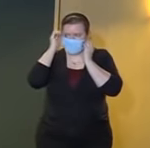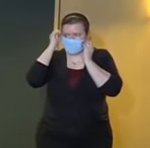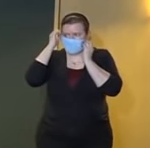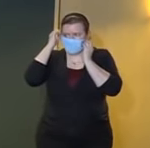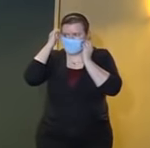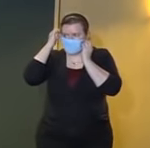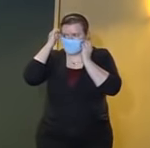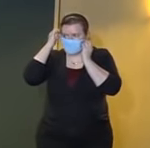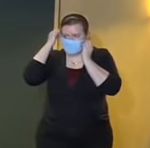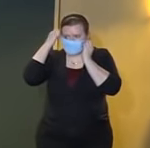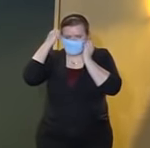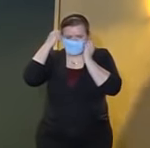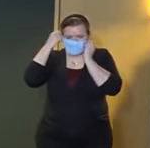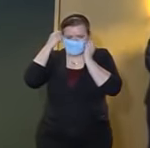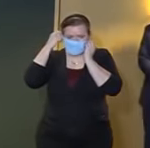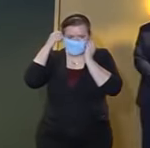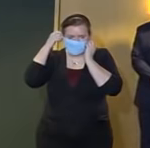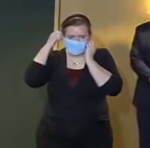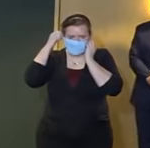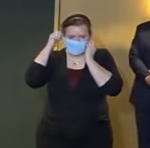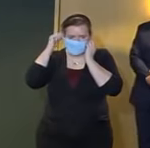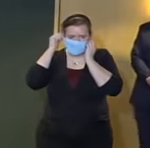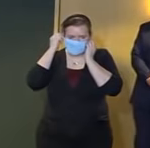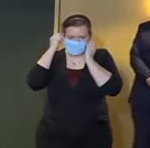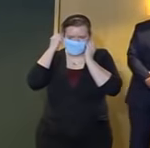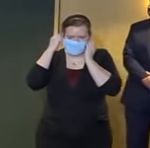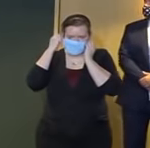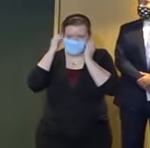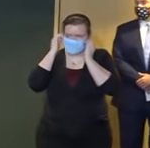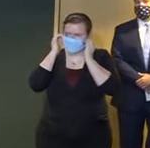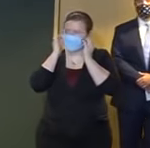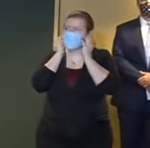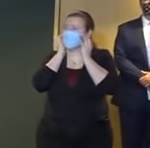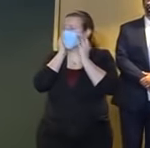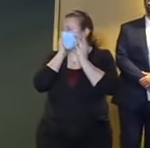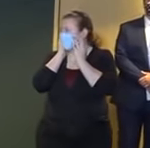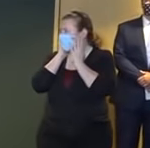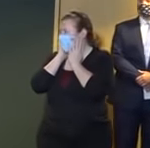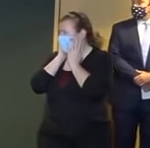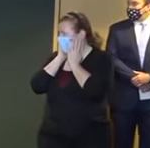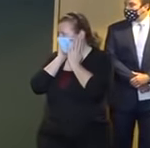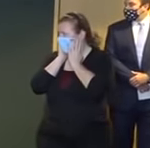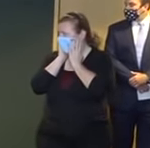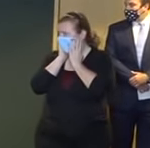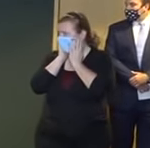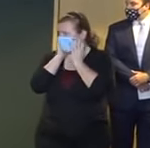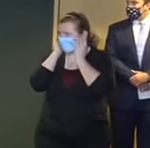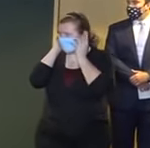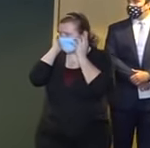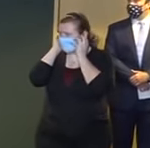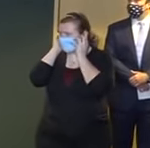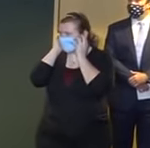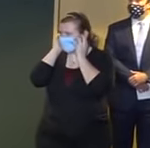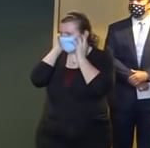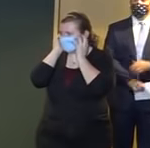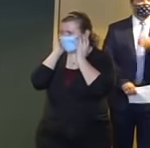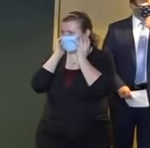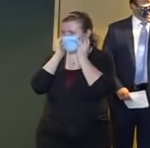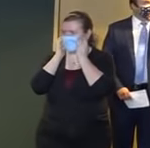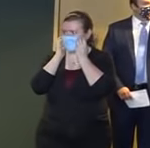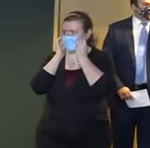Good morning I promise you the heat is not a